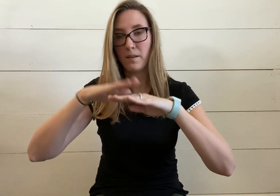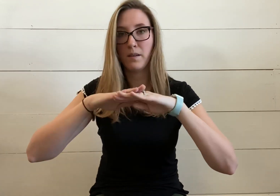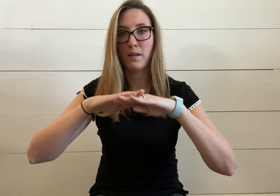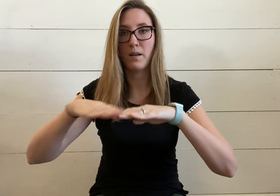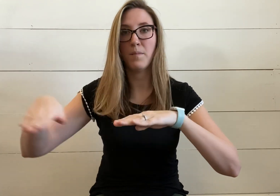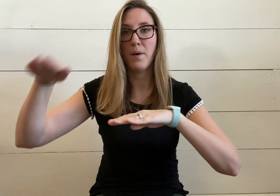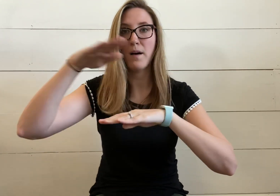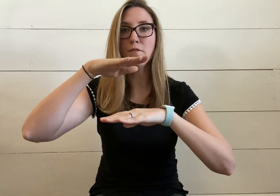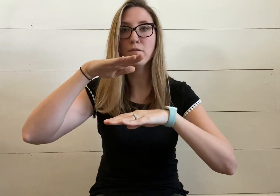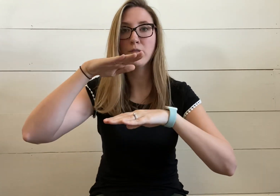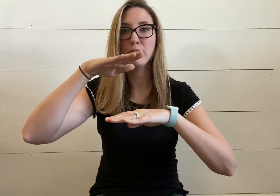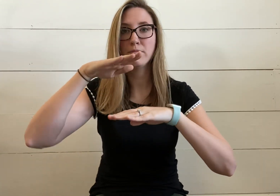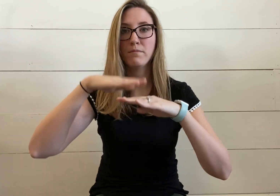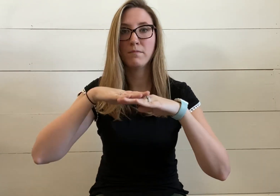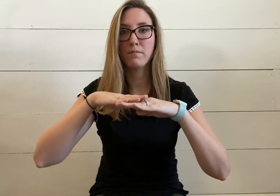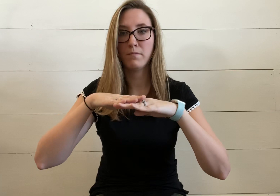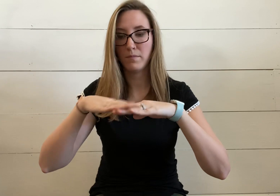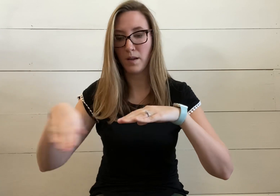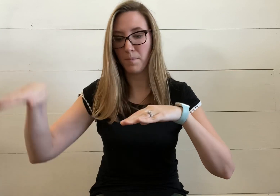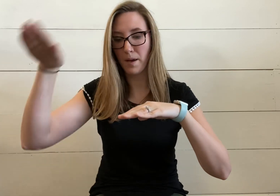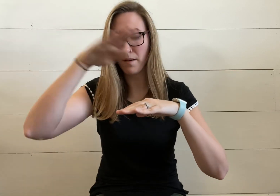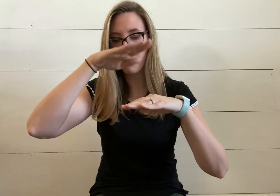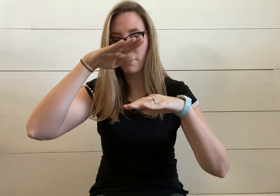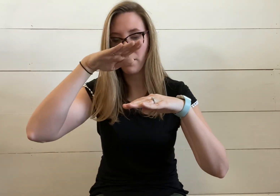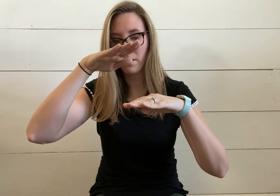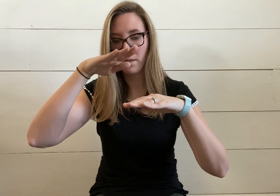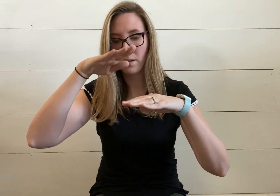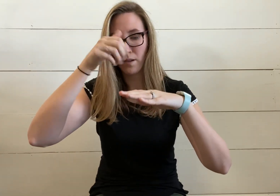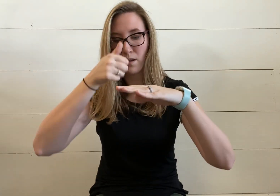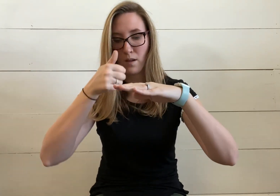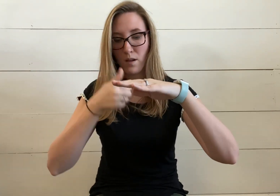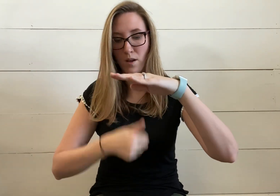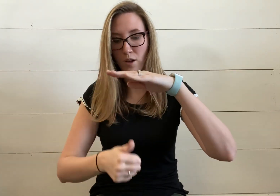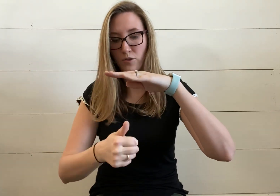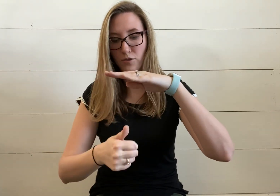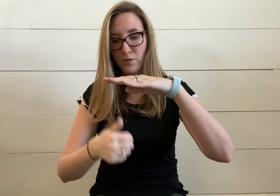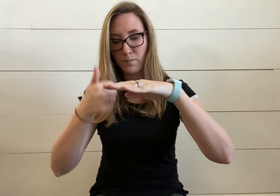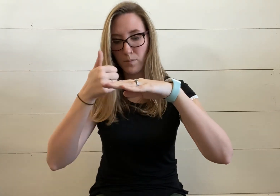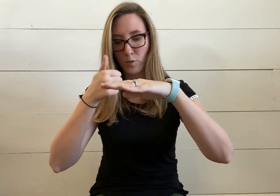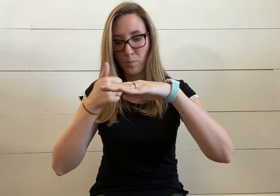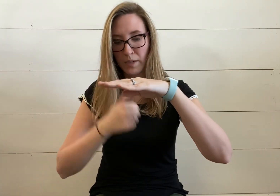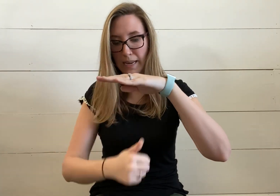above, above, under, or beneath,